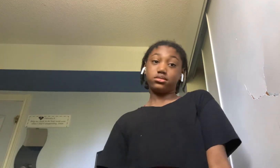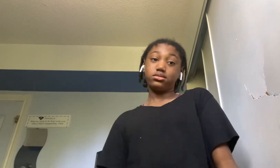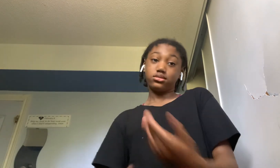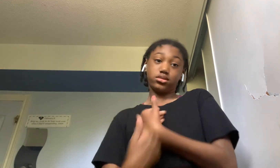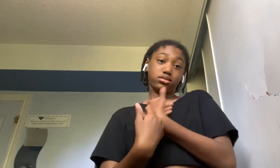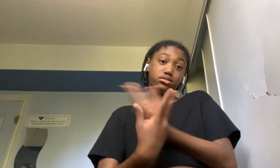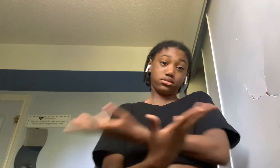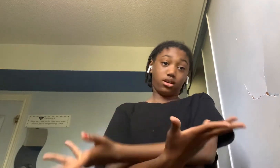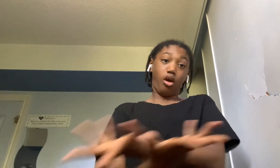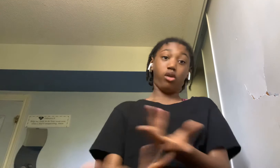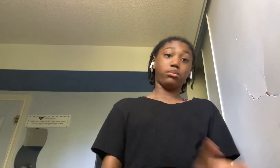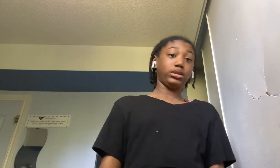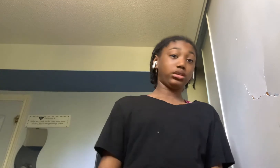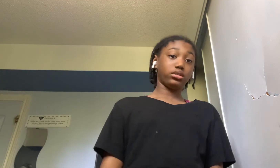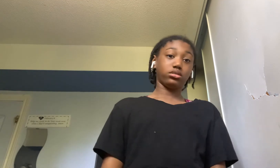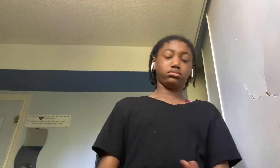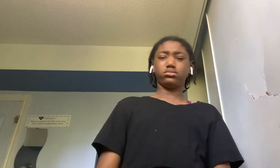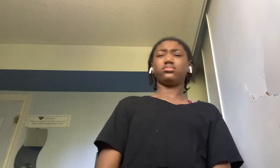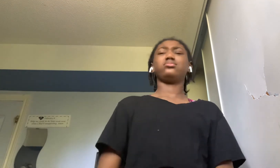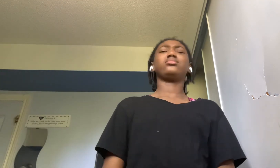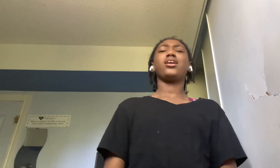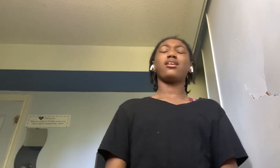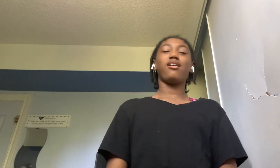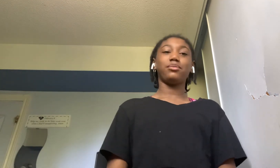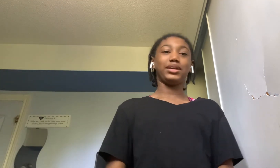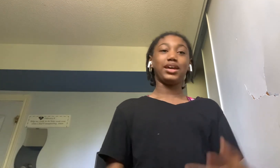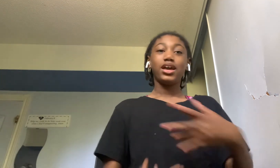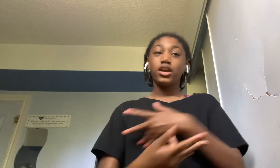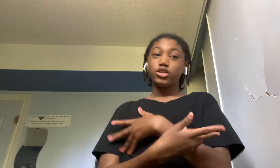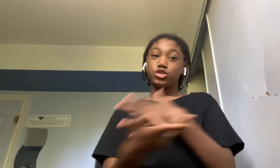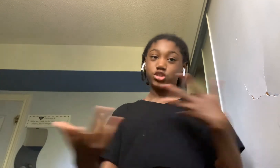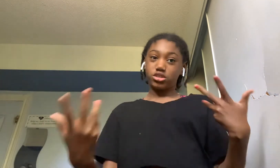just call me not call me just